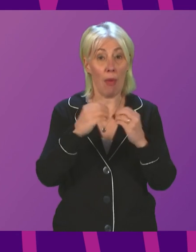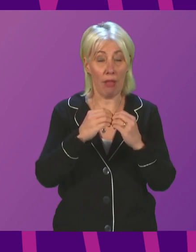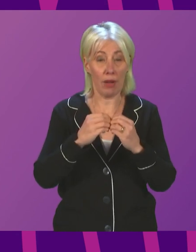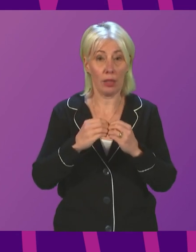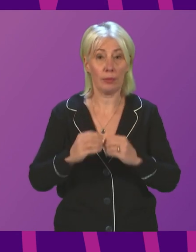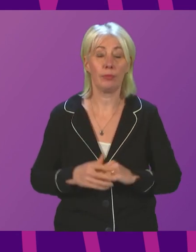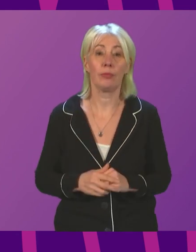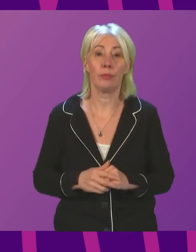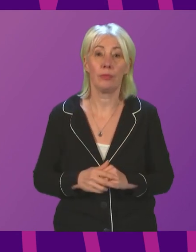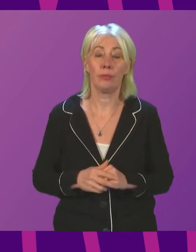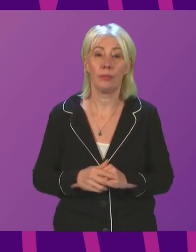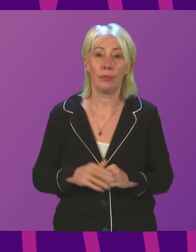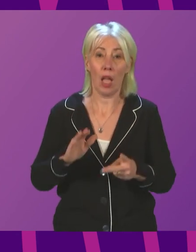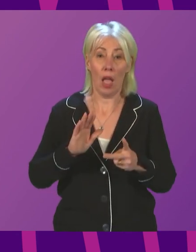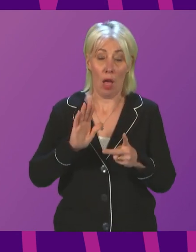Roddick. Jeremy